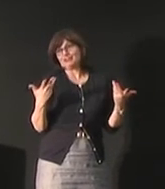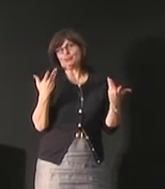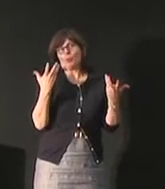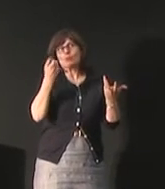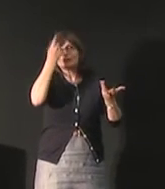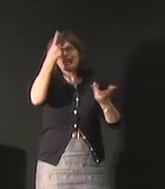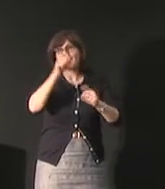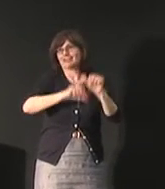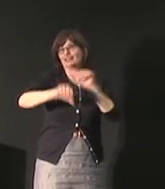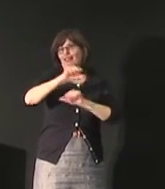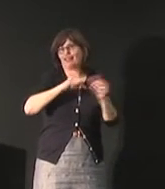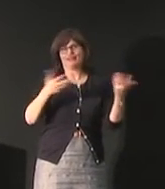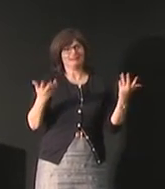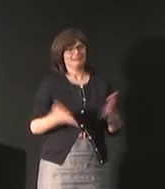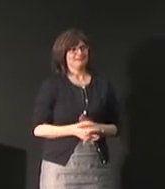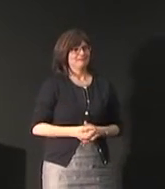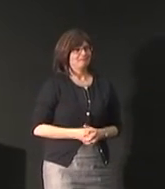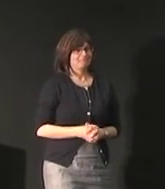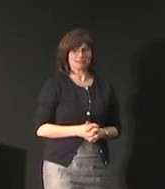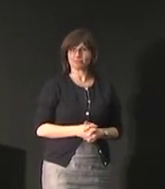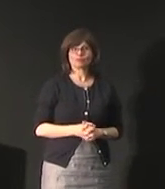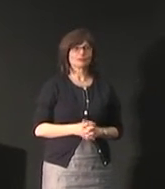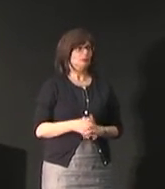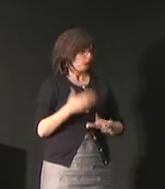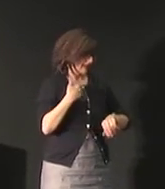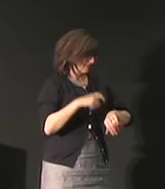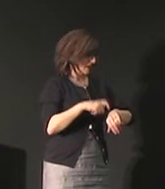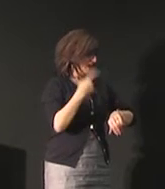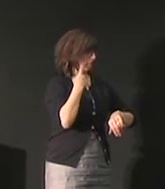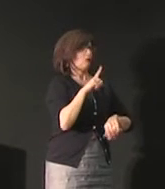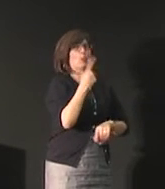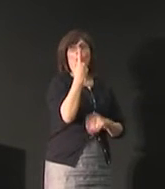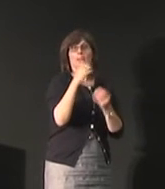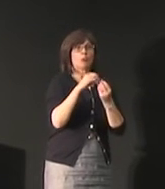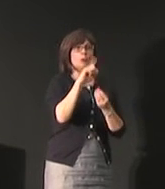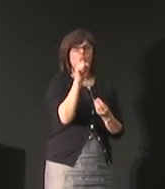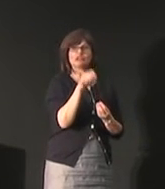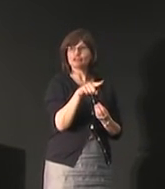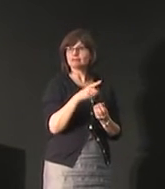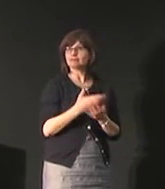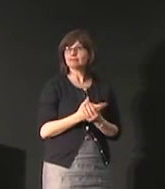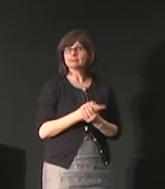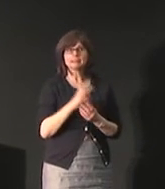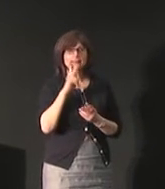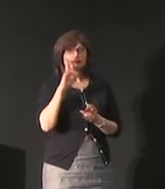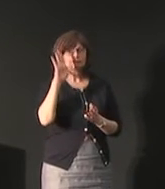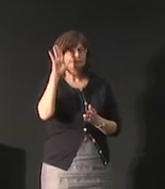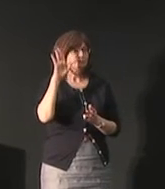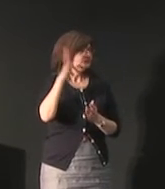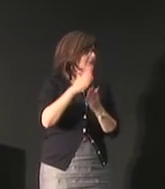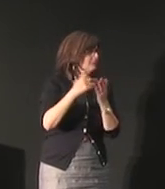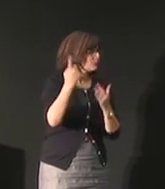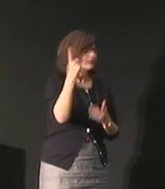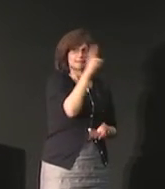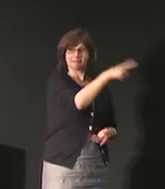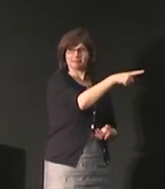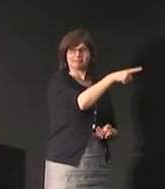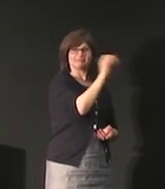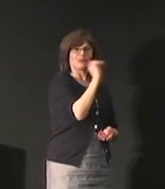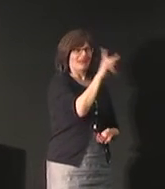told people this is how you have to sign it it's what's emerged from the use of the language I think we have time for one more question is there anyone